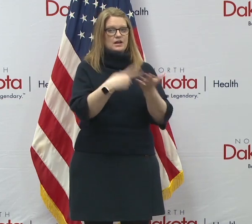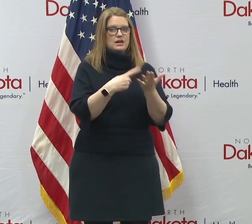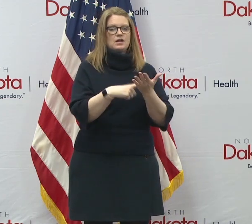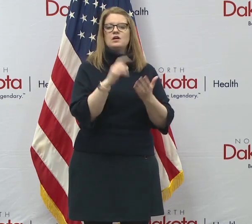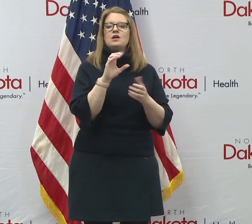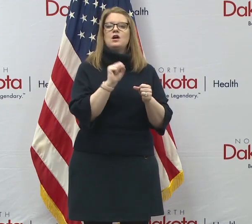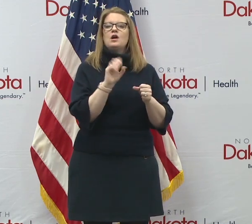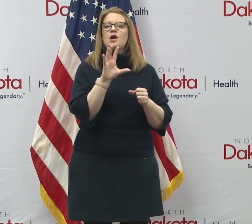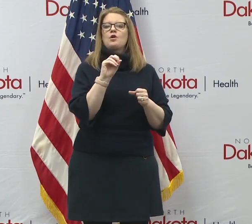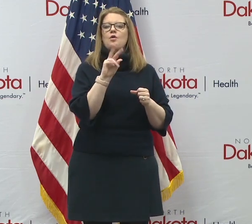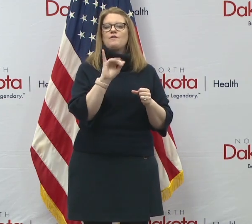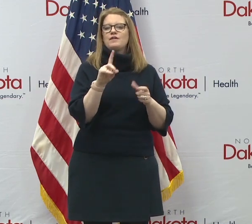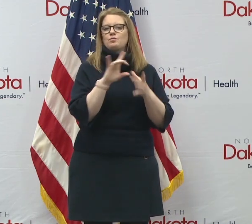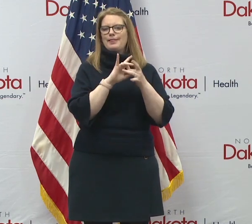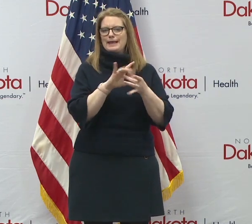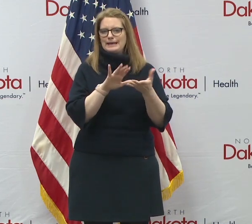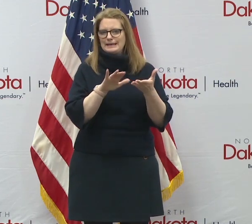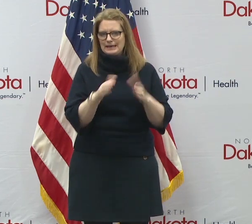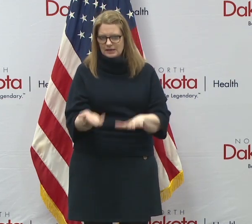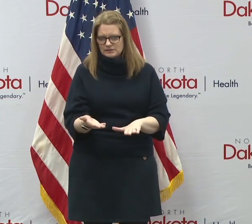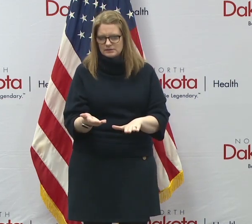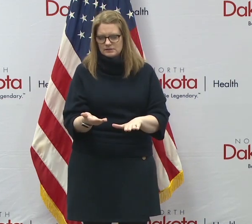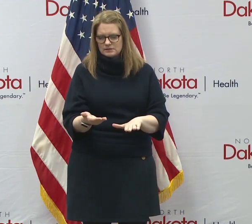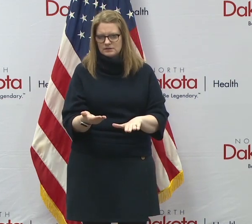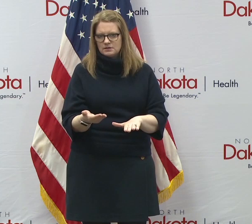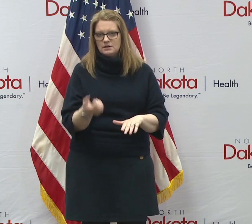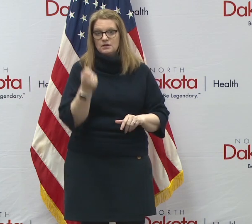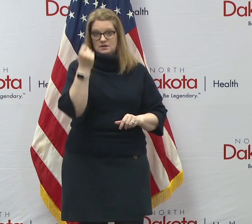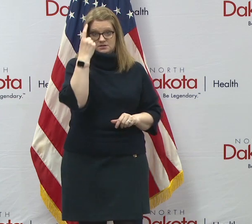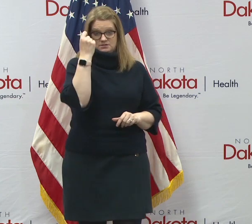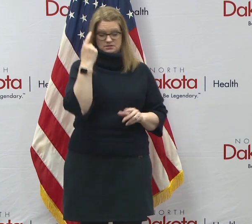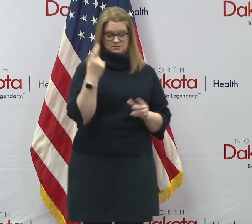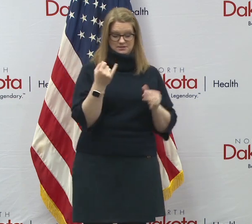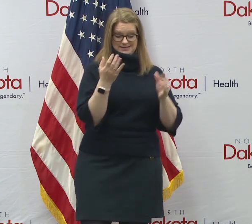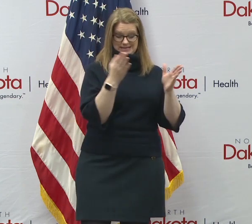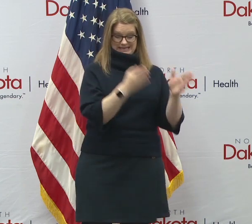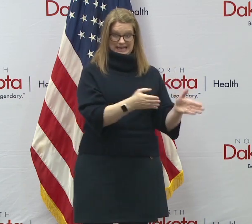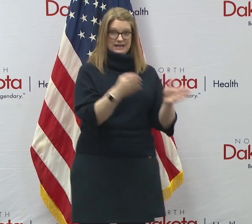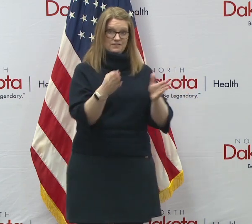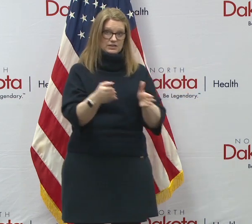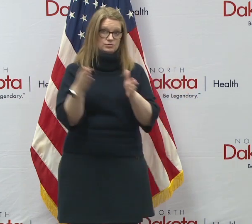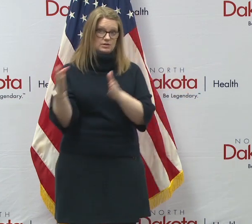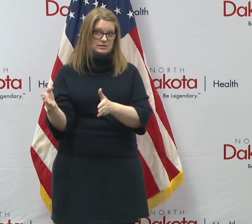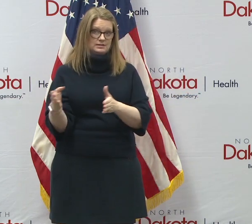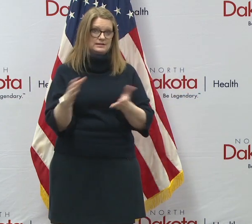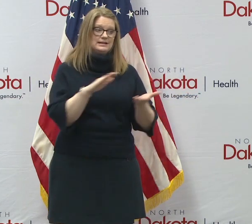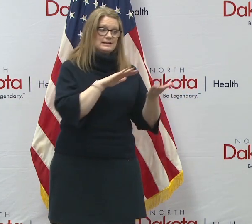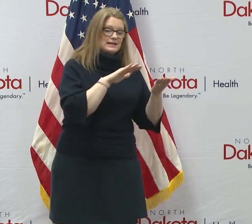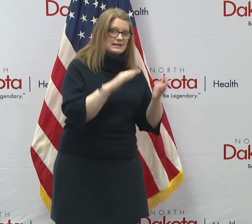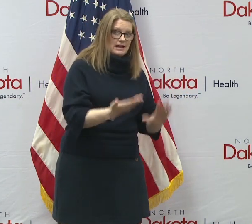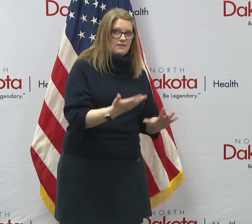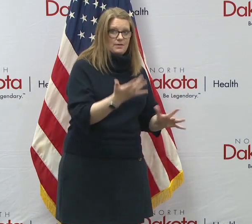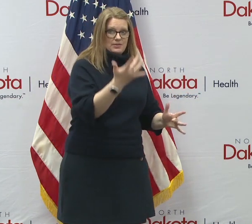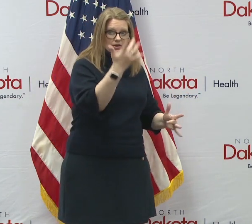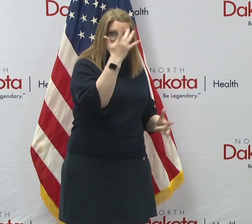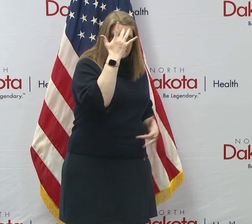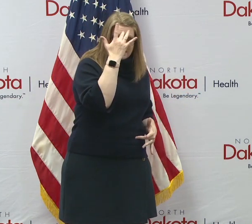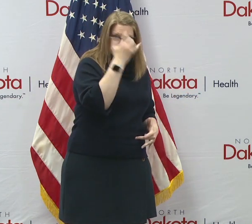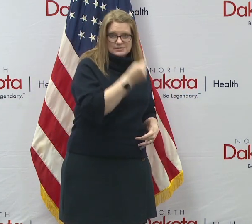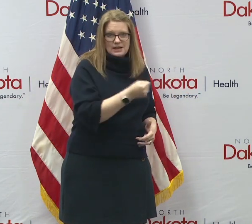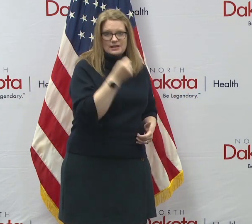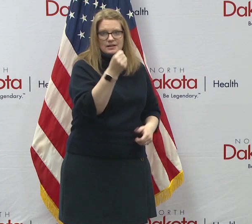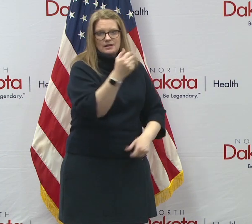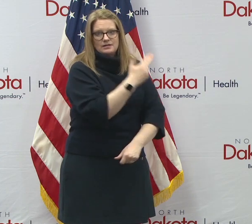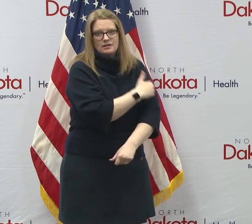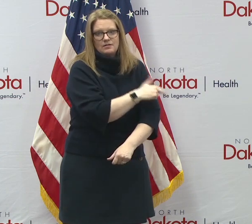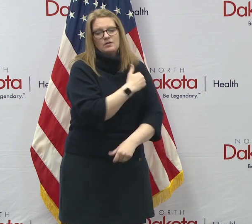deaths and there are individuals that do die from their illness and they are hospitalized. And we know that